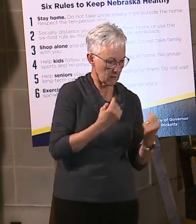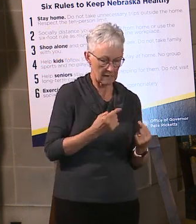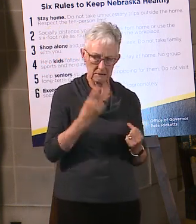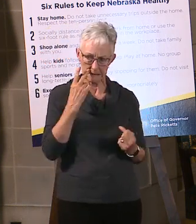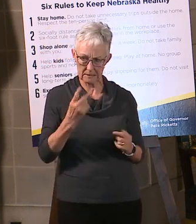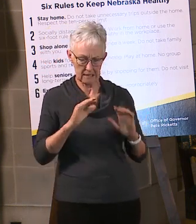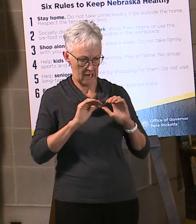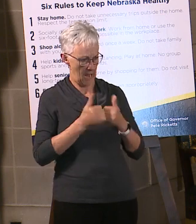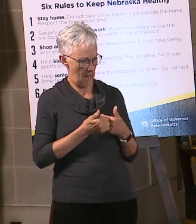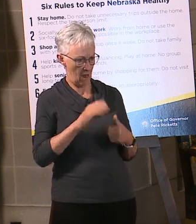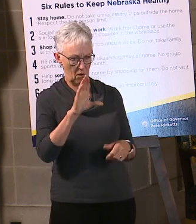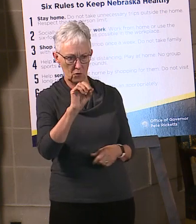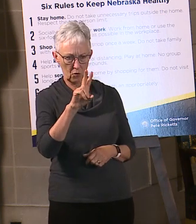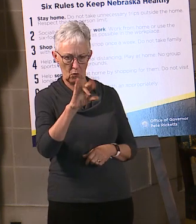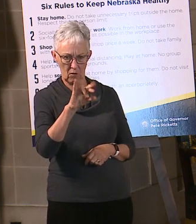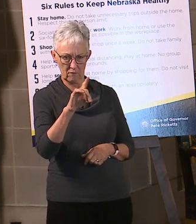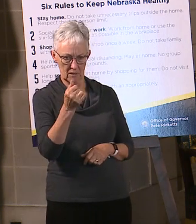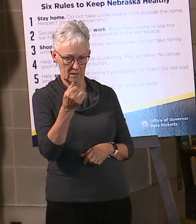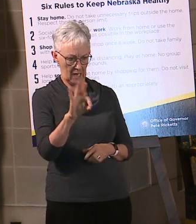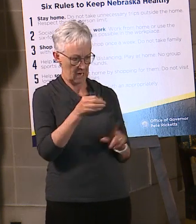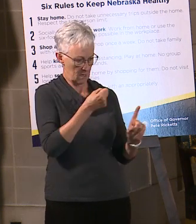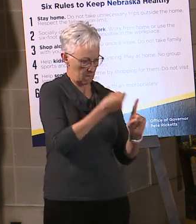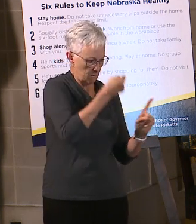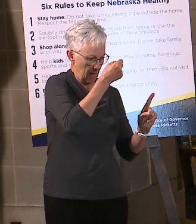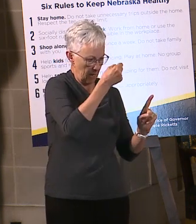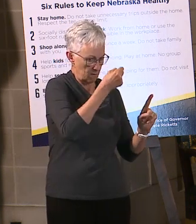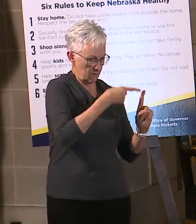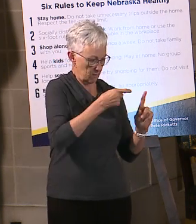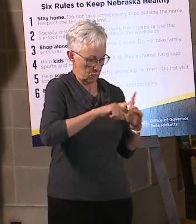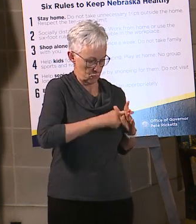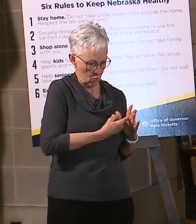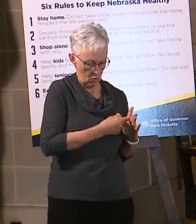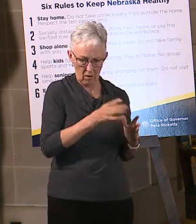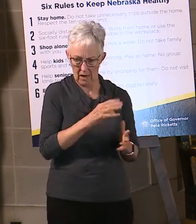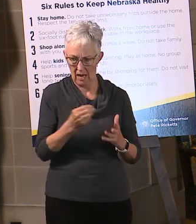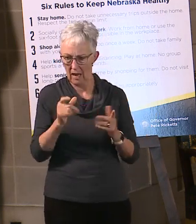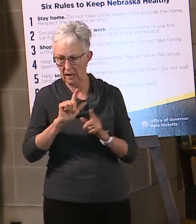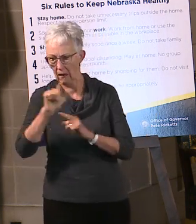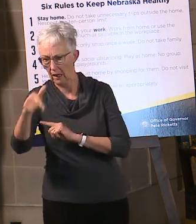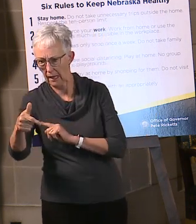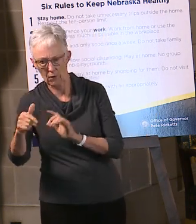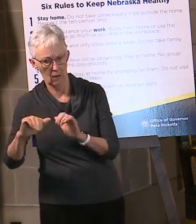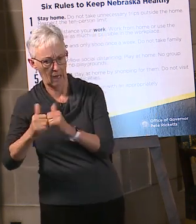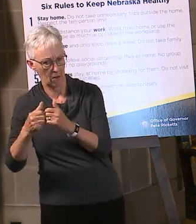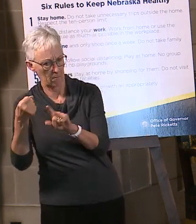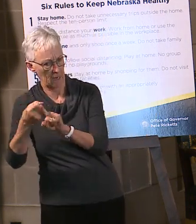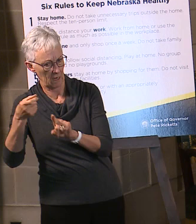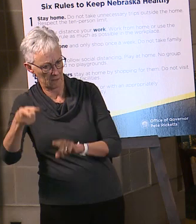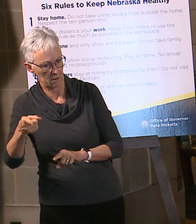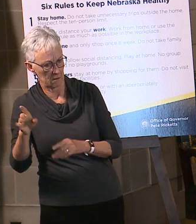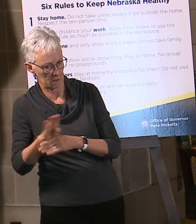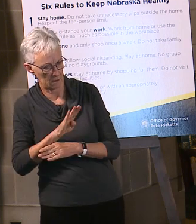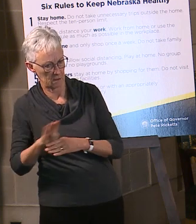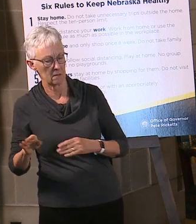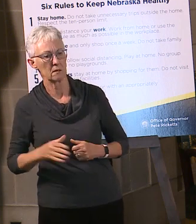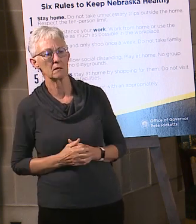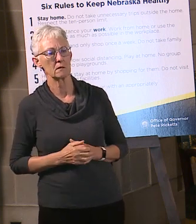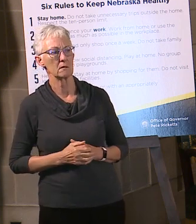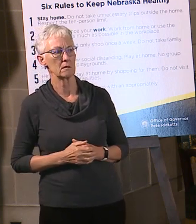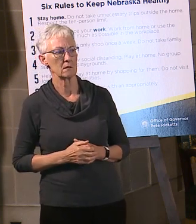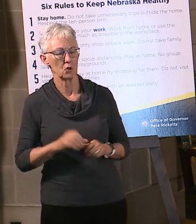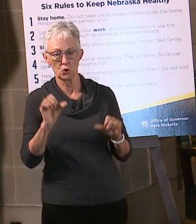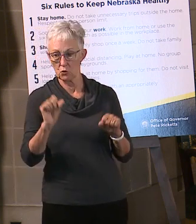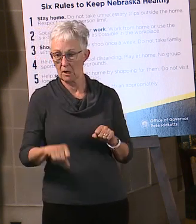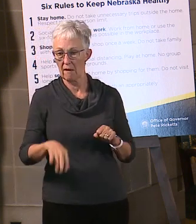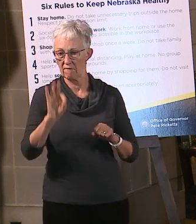us to continue to provide timely information to policy makers. You will be able to find the survey report